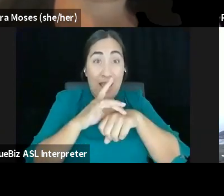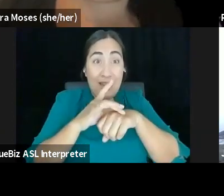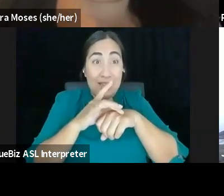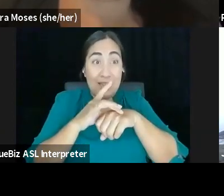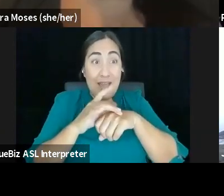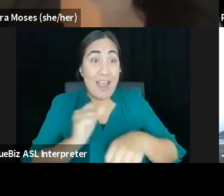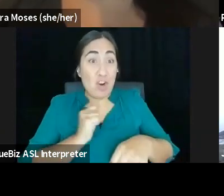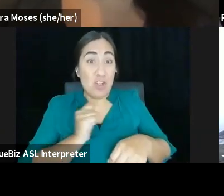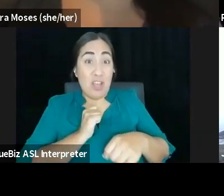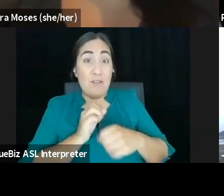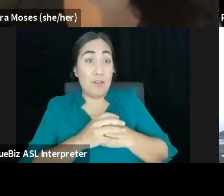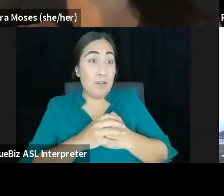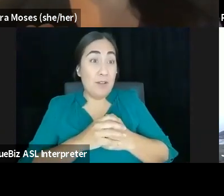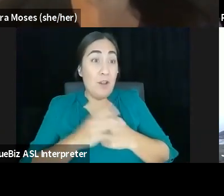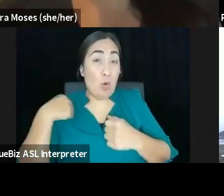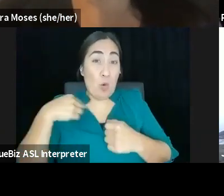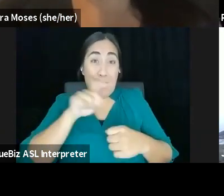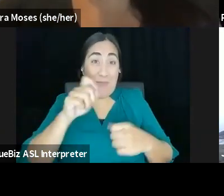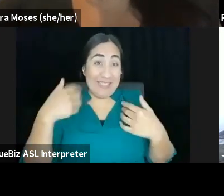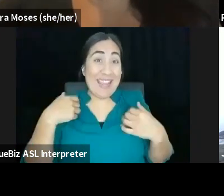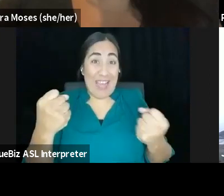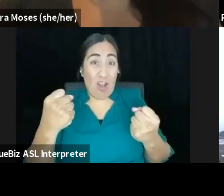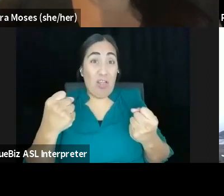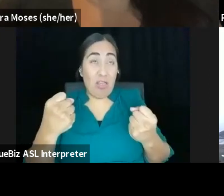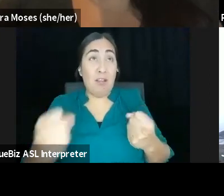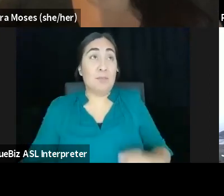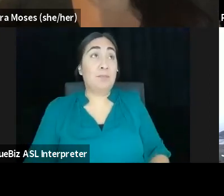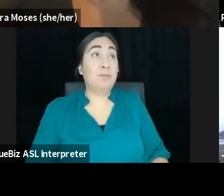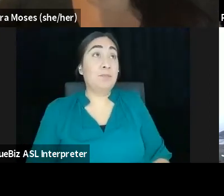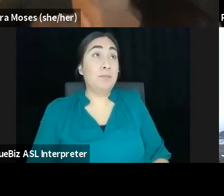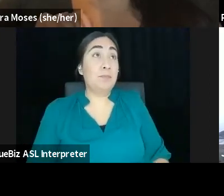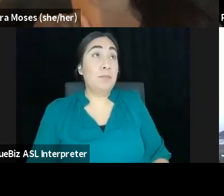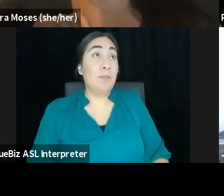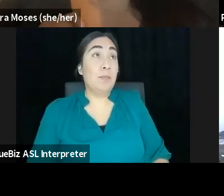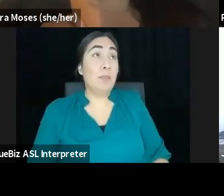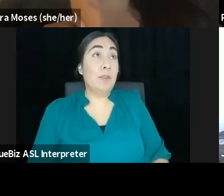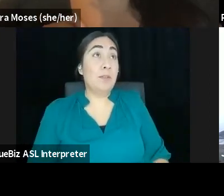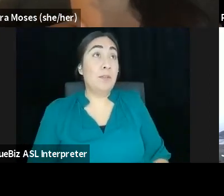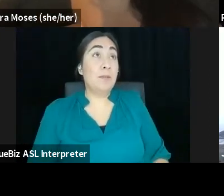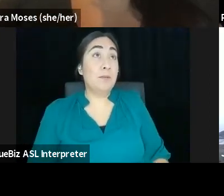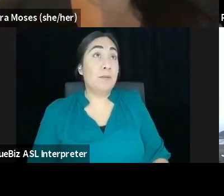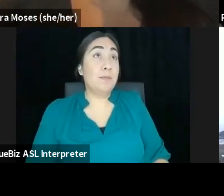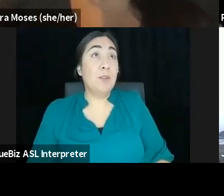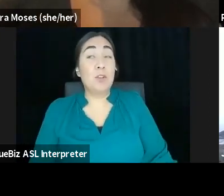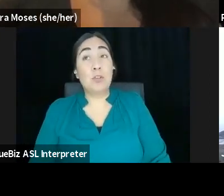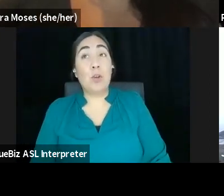Yeah, and I think what that brings up for me so much is this notion of the planet and humans being, uh, not